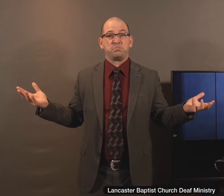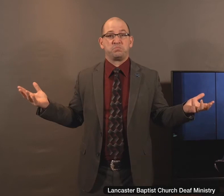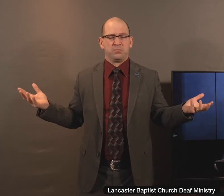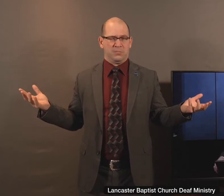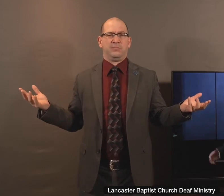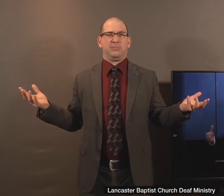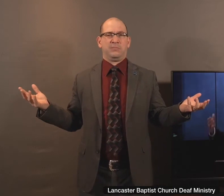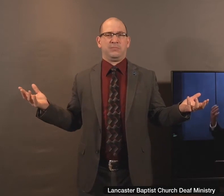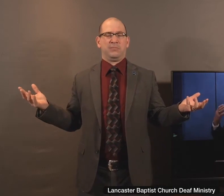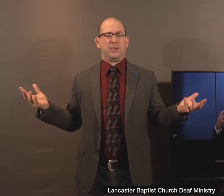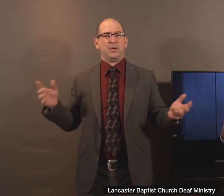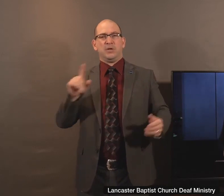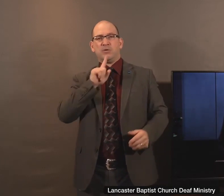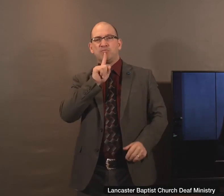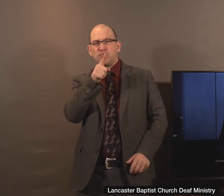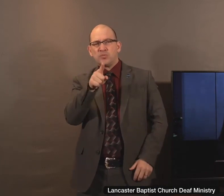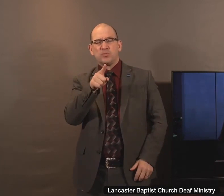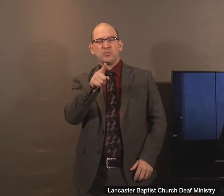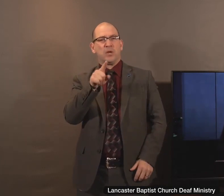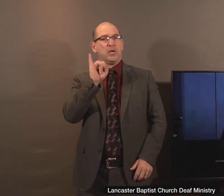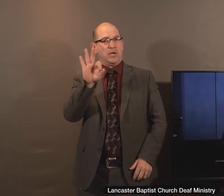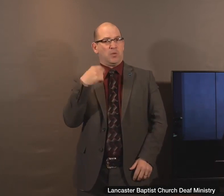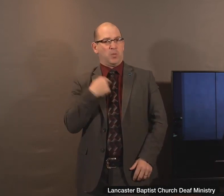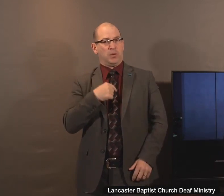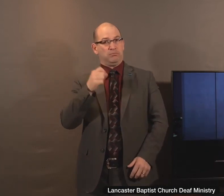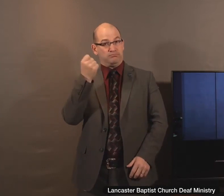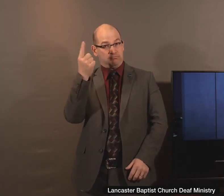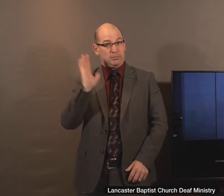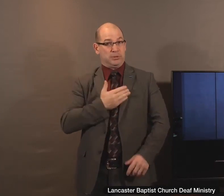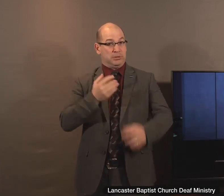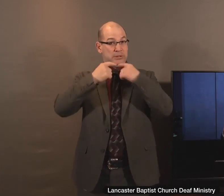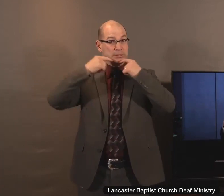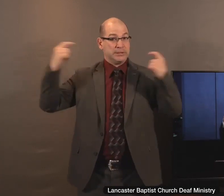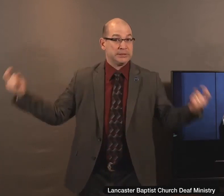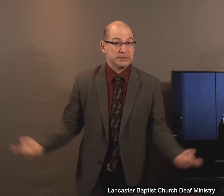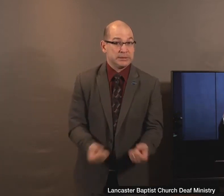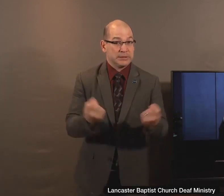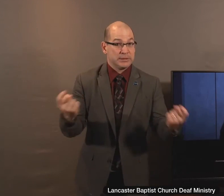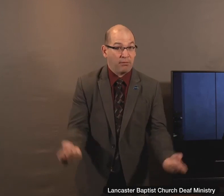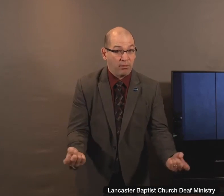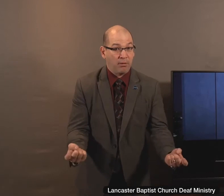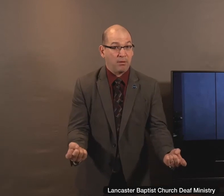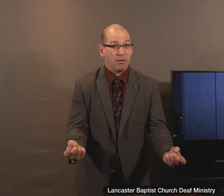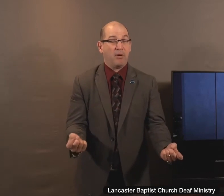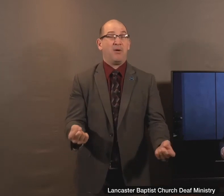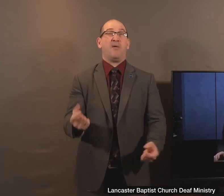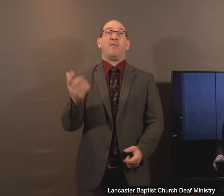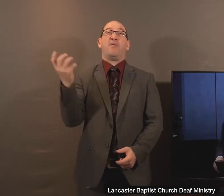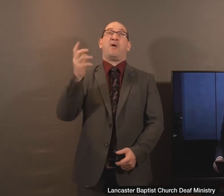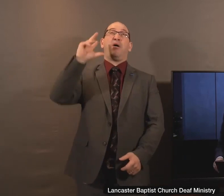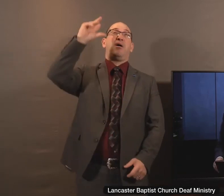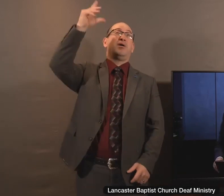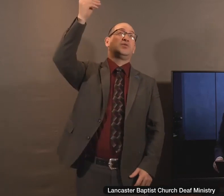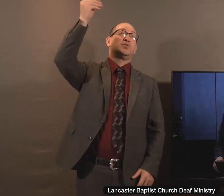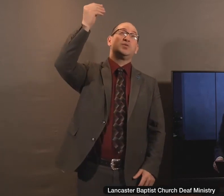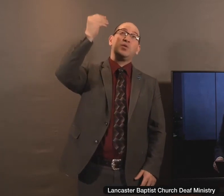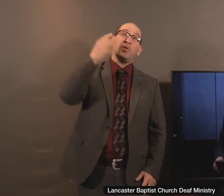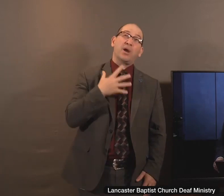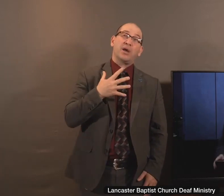truly believe that when we realize our sinful condition and when we realize the wonderful grace of Jesus, that often